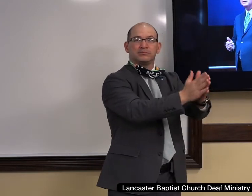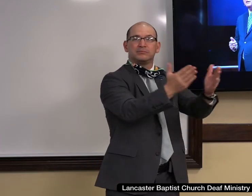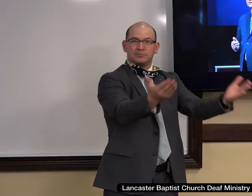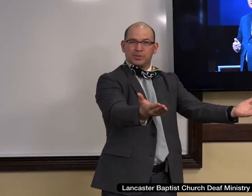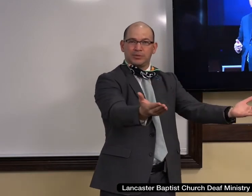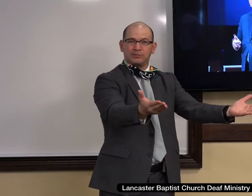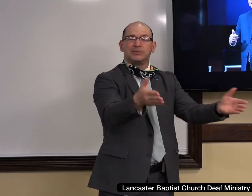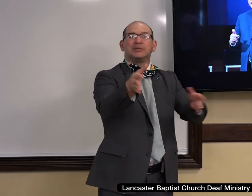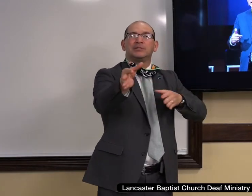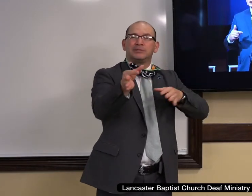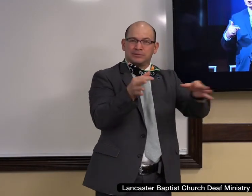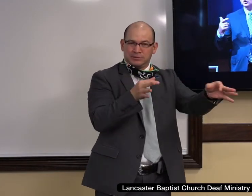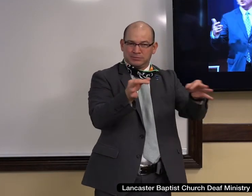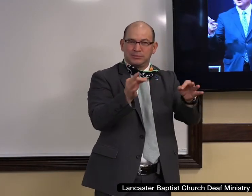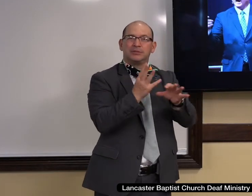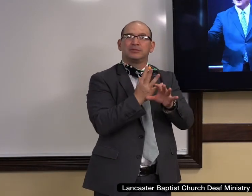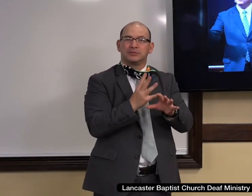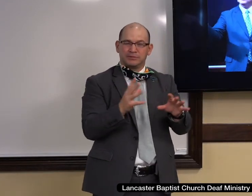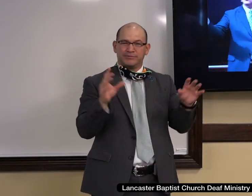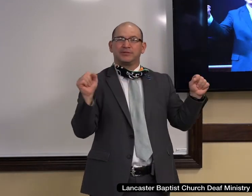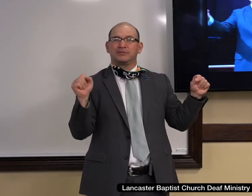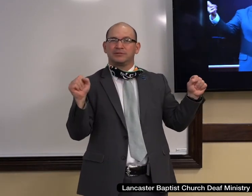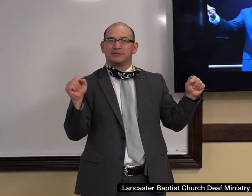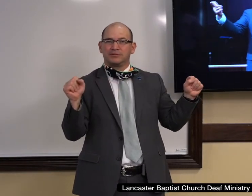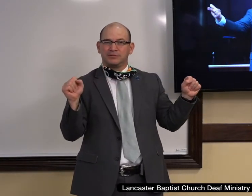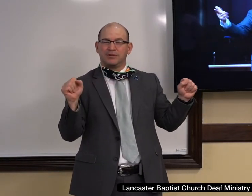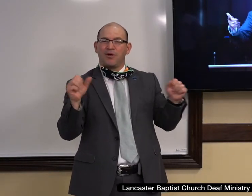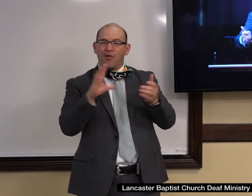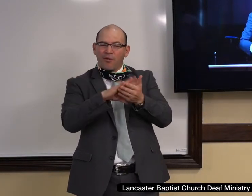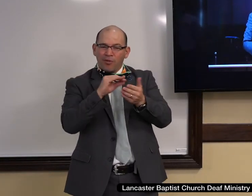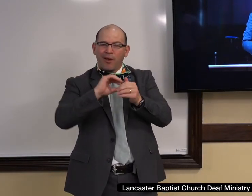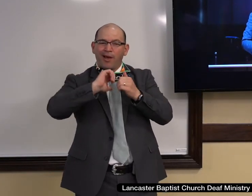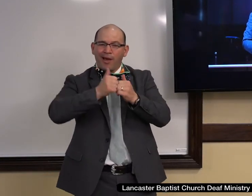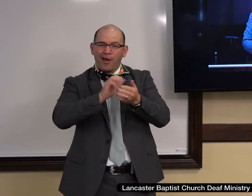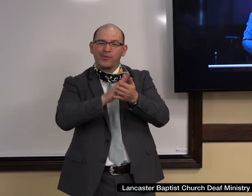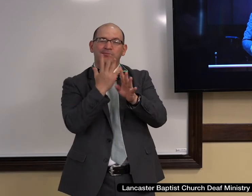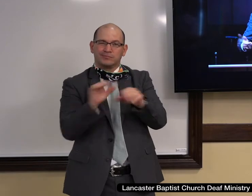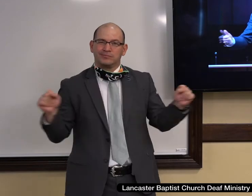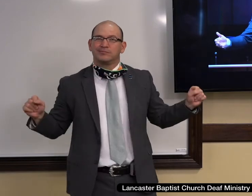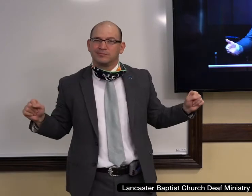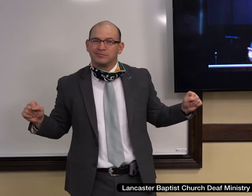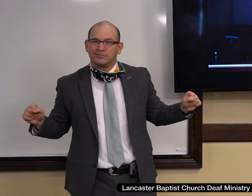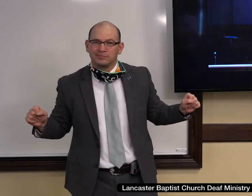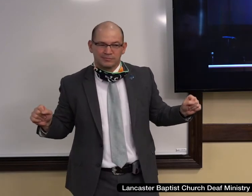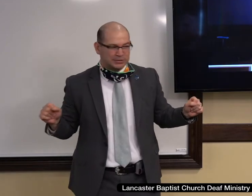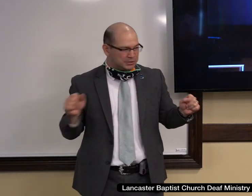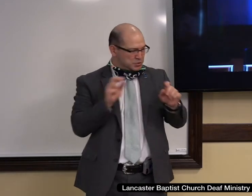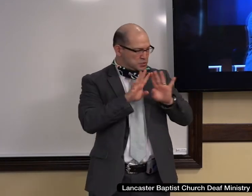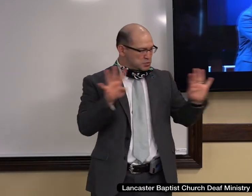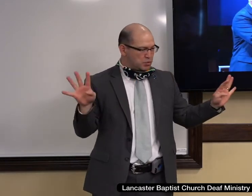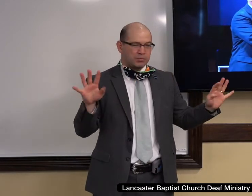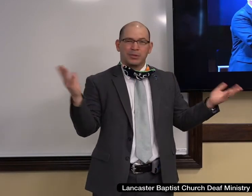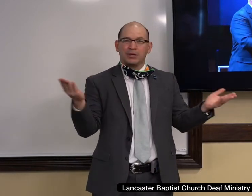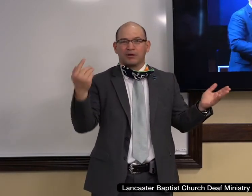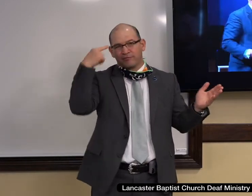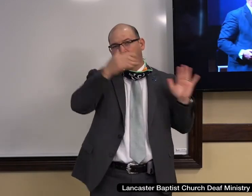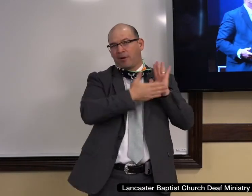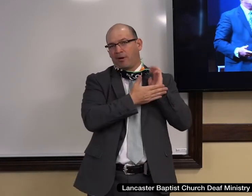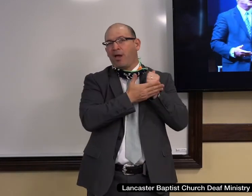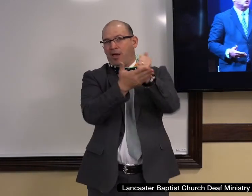and learn. How does someone accept Christ as savior? And they're here to help you with that today. And then if you're